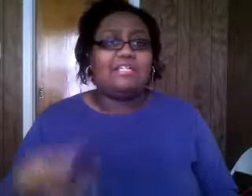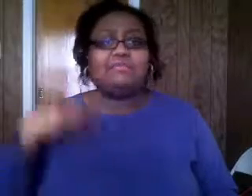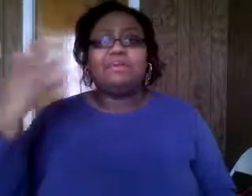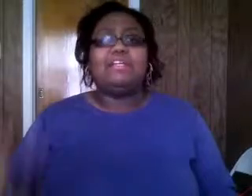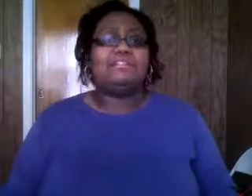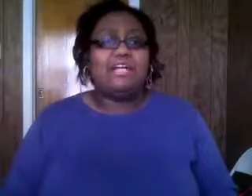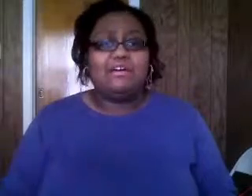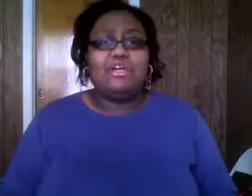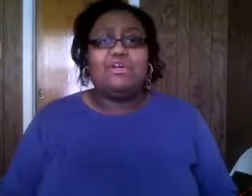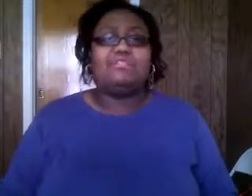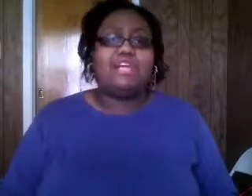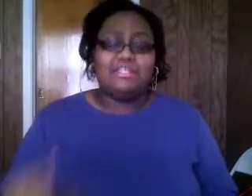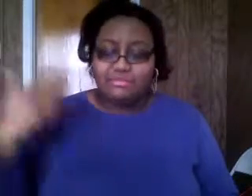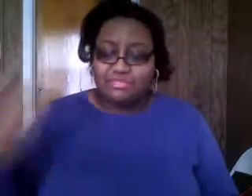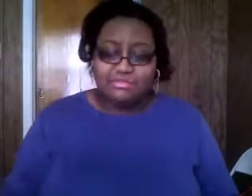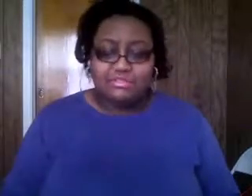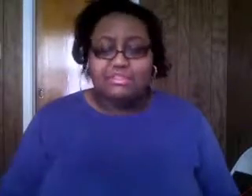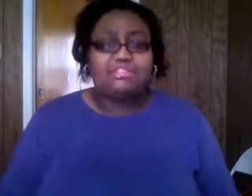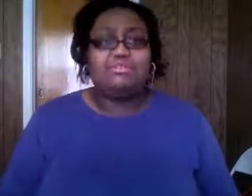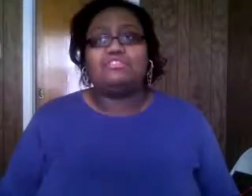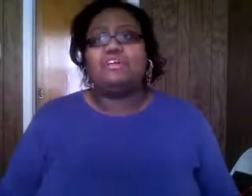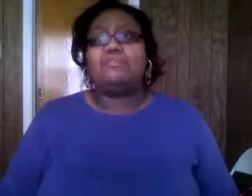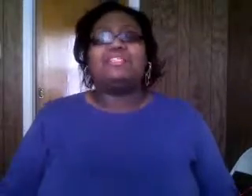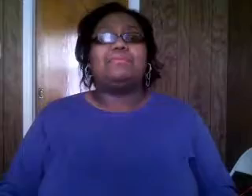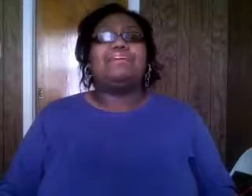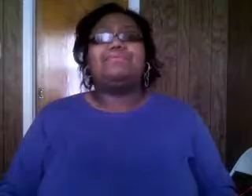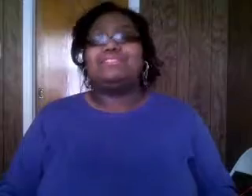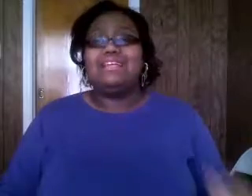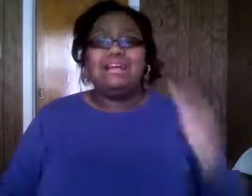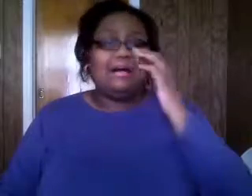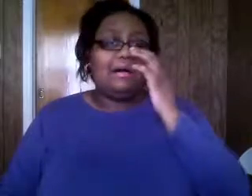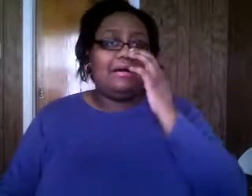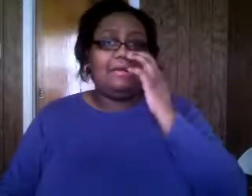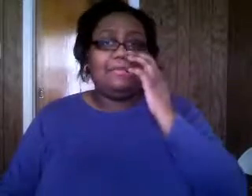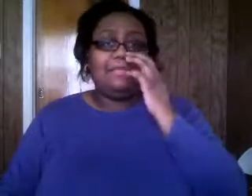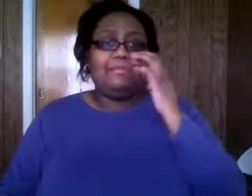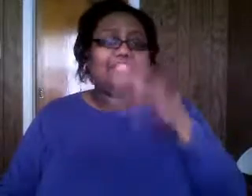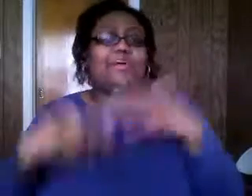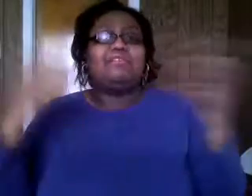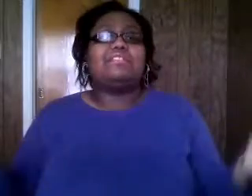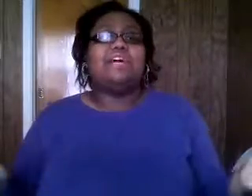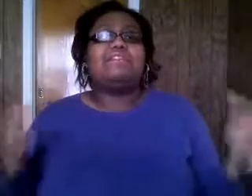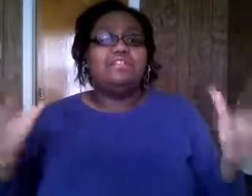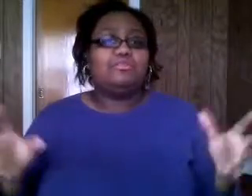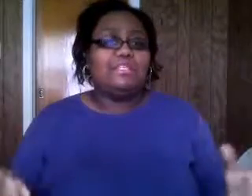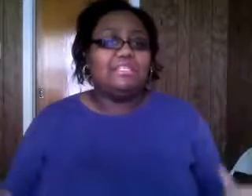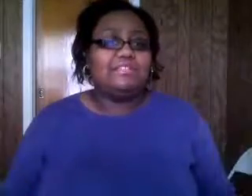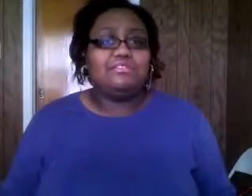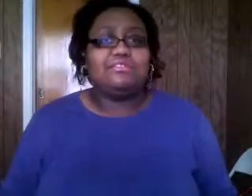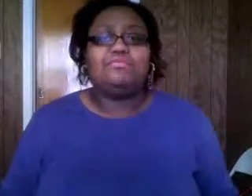help somebody else out who's not doing so good you know to try to make somebody else um make somebody else's life a little bit easier just